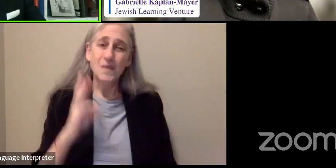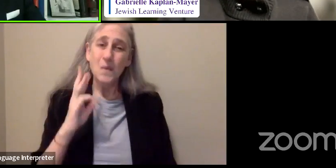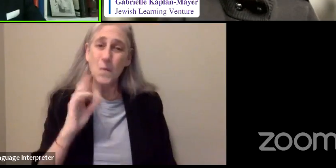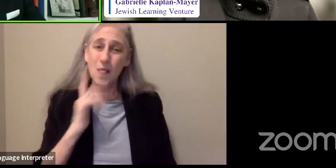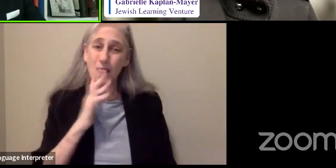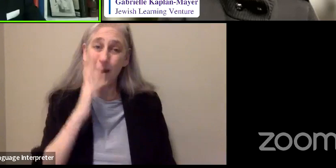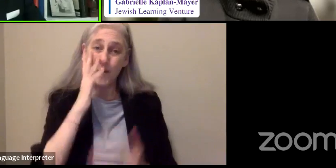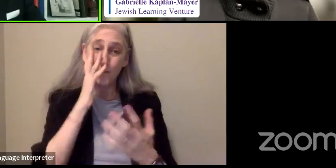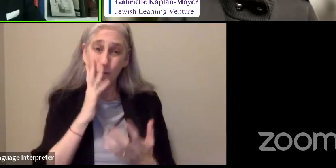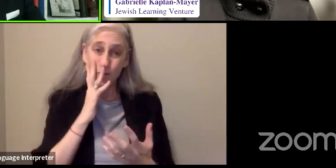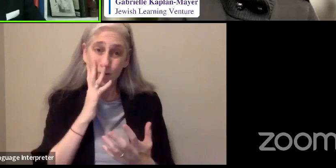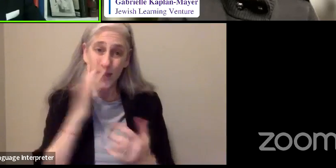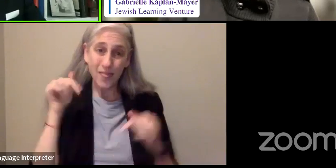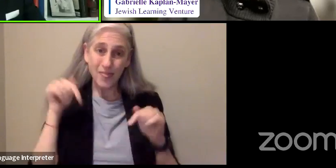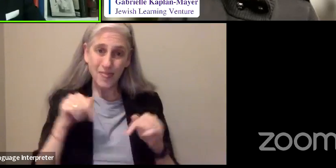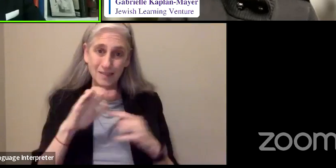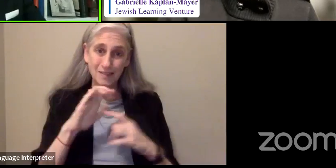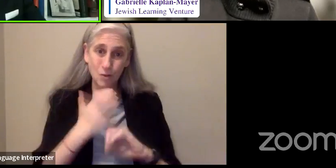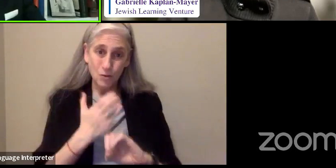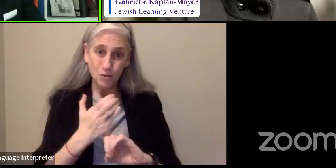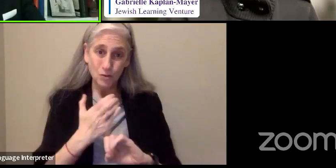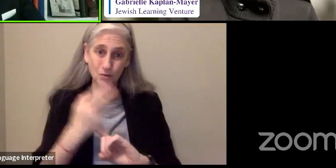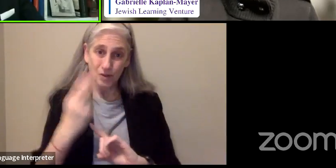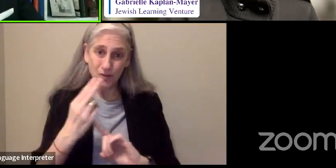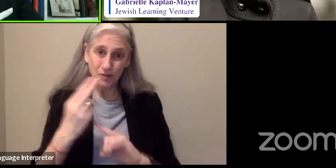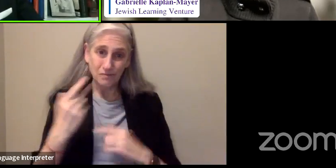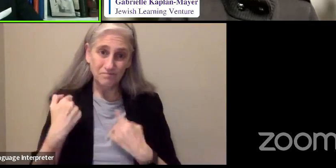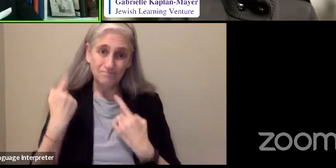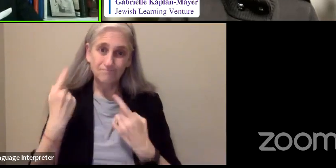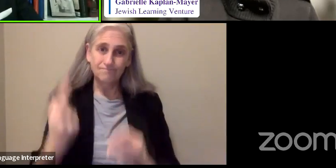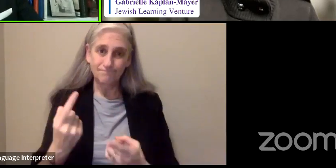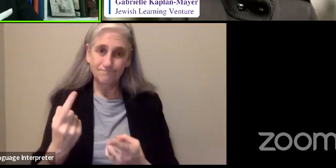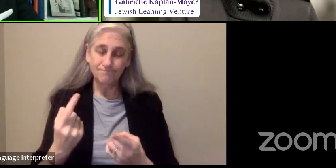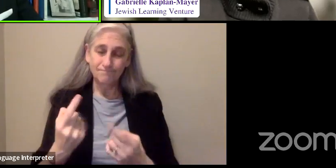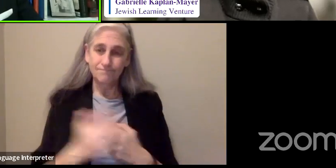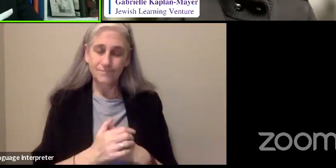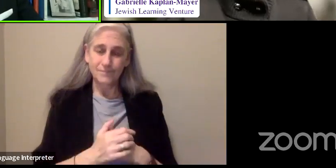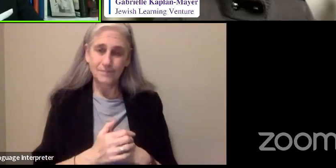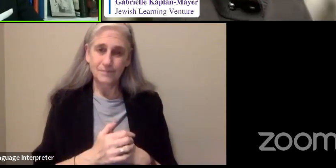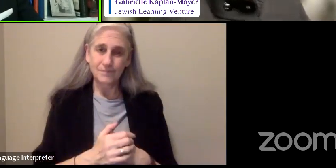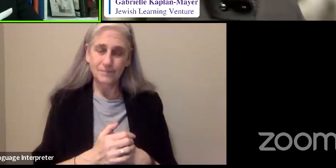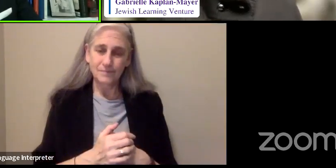the history of our culture has embedded in it